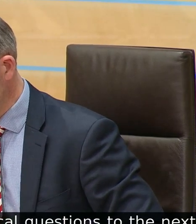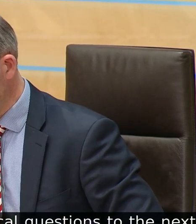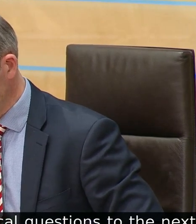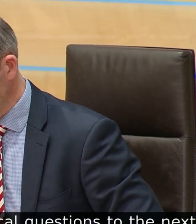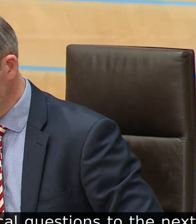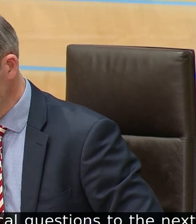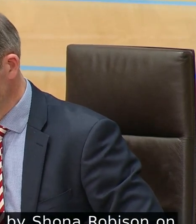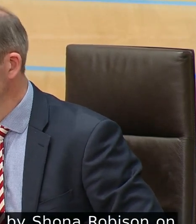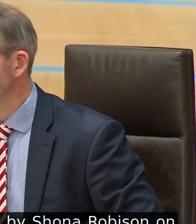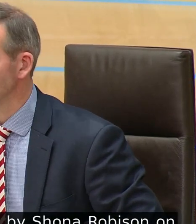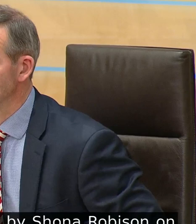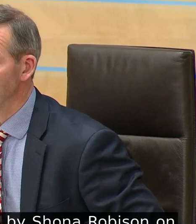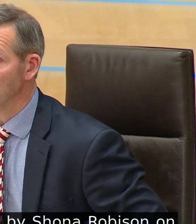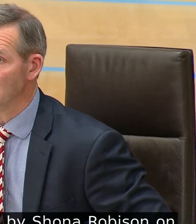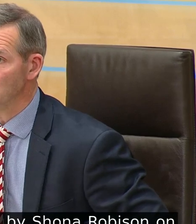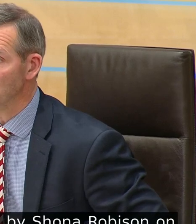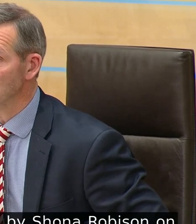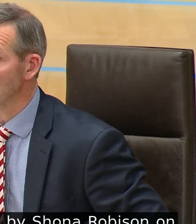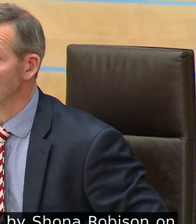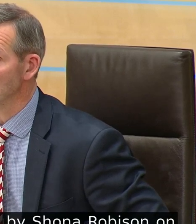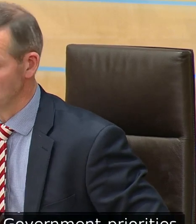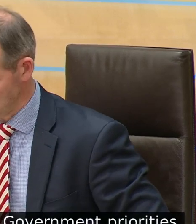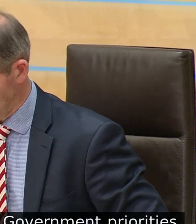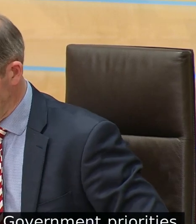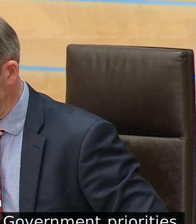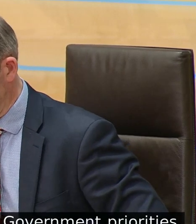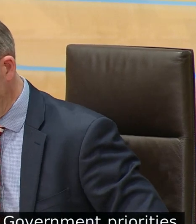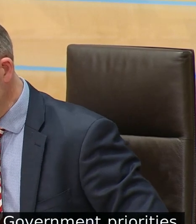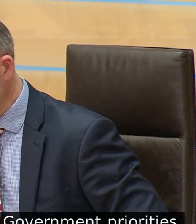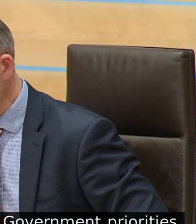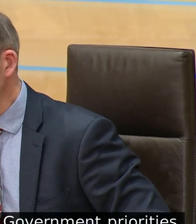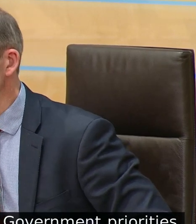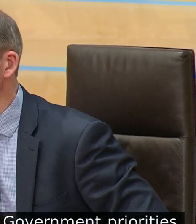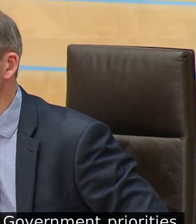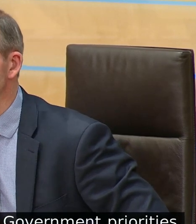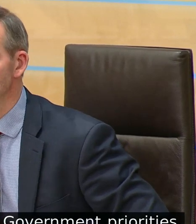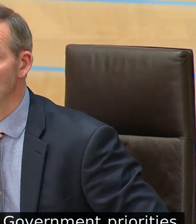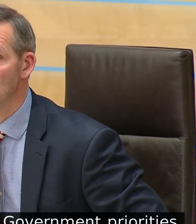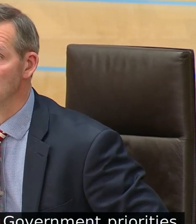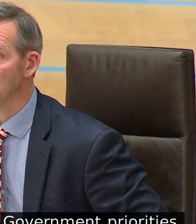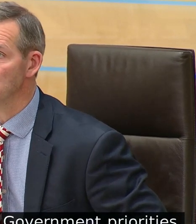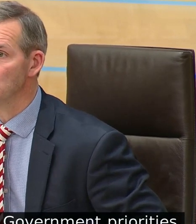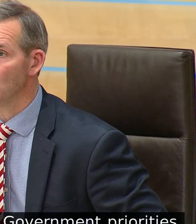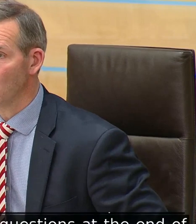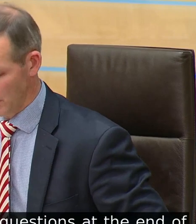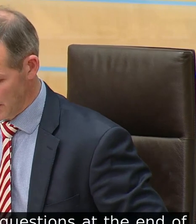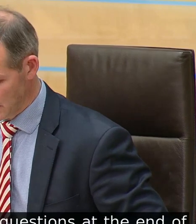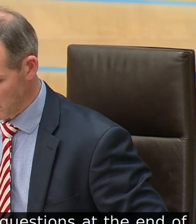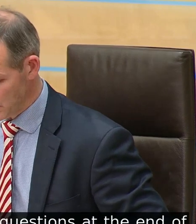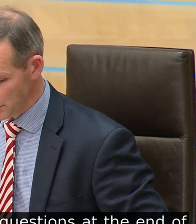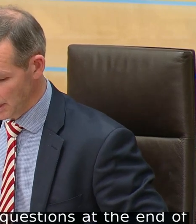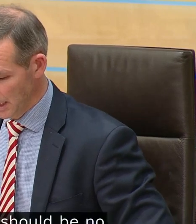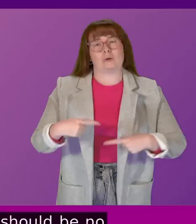Scottish Government Priorities. The Cabinet Secretary will take questions at the end of our statement. Therefore, there should be no interventions or